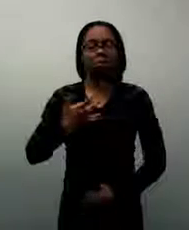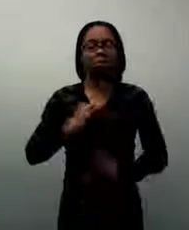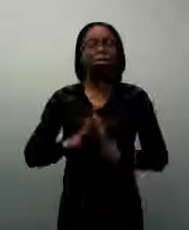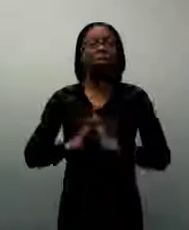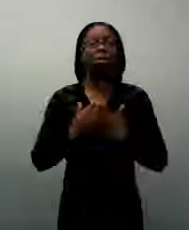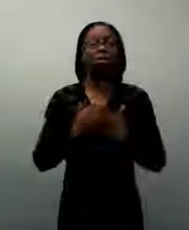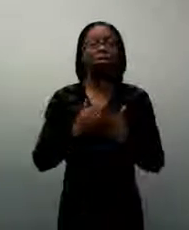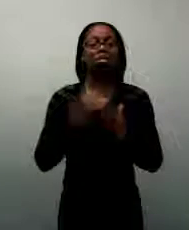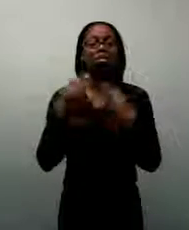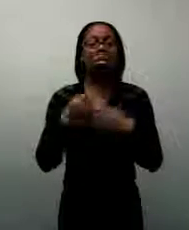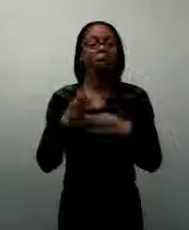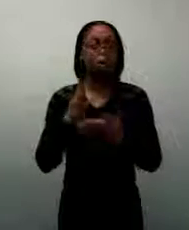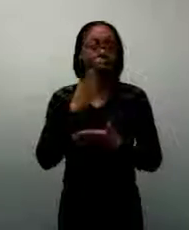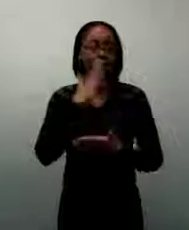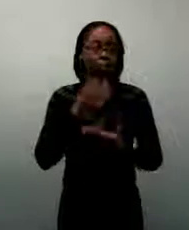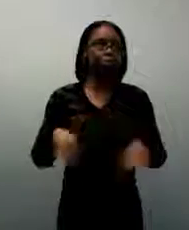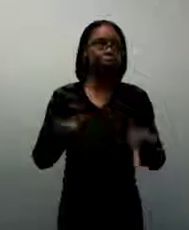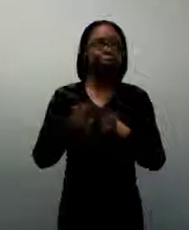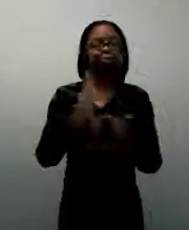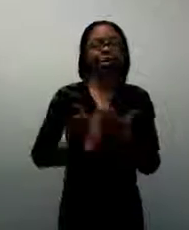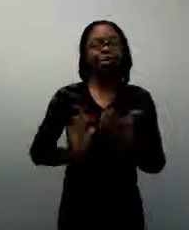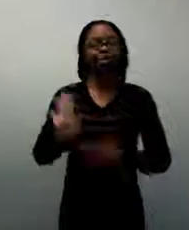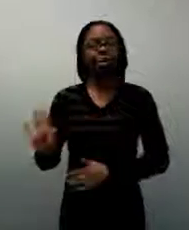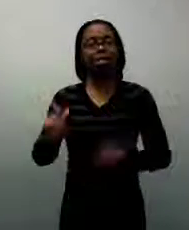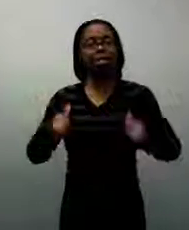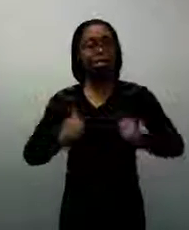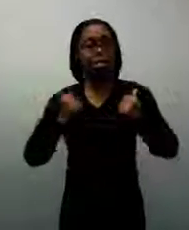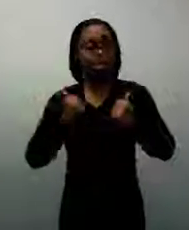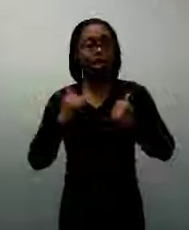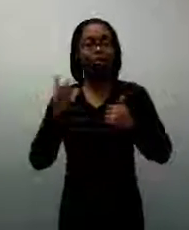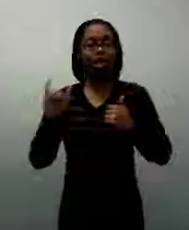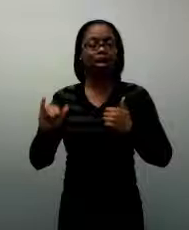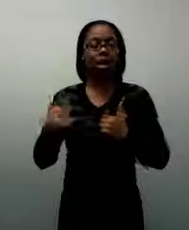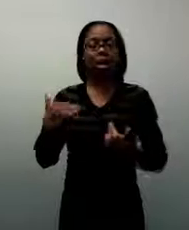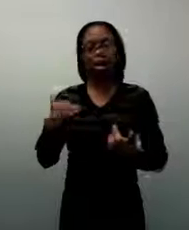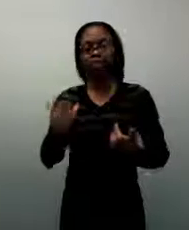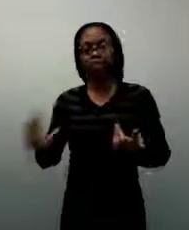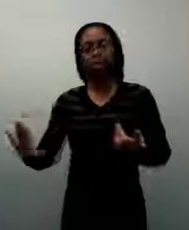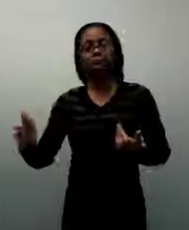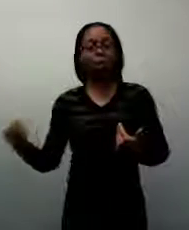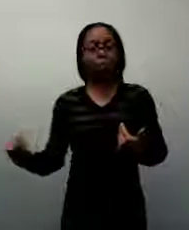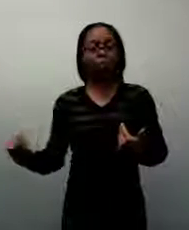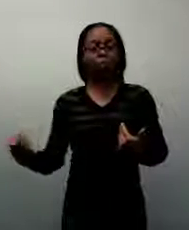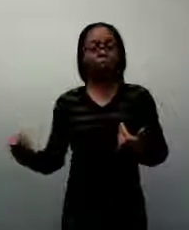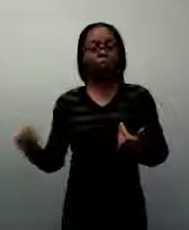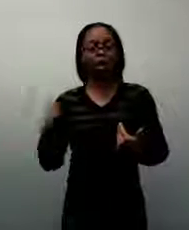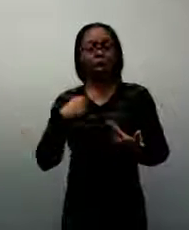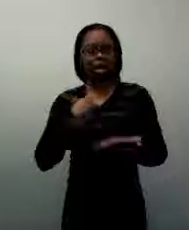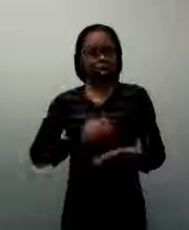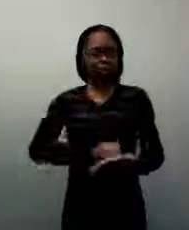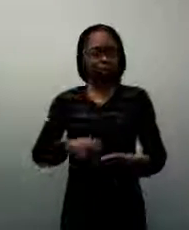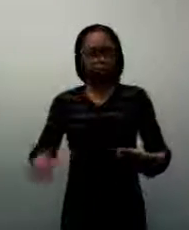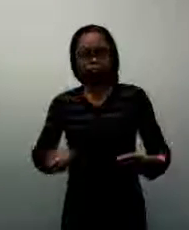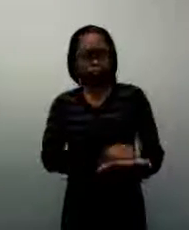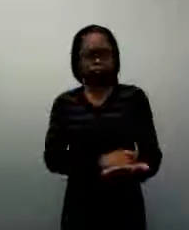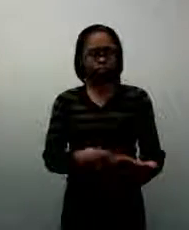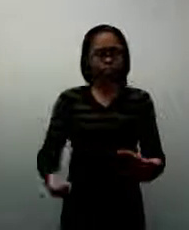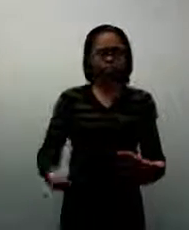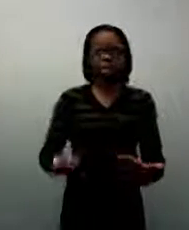their life and they own those things. They can enjoy turning the pages a lot of times, not until they're older, and so